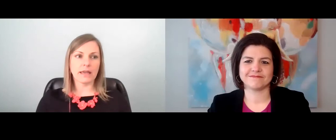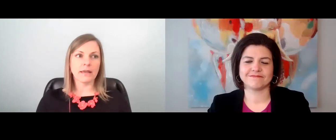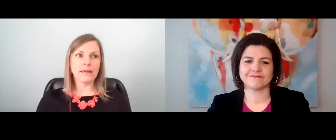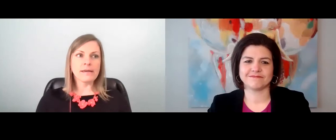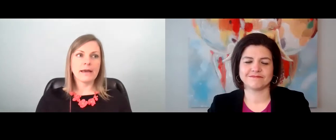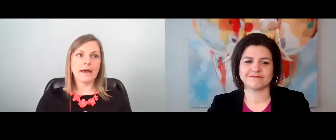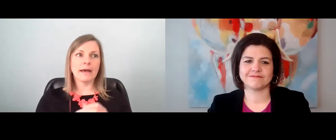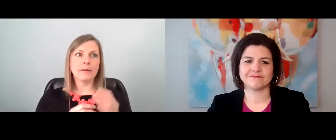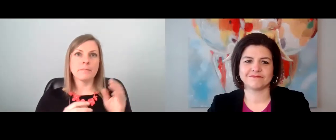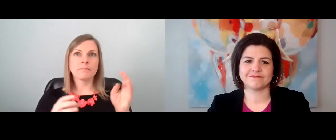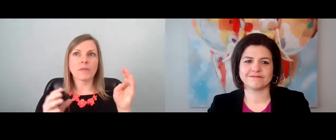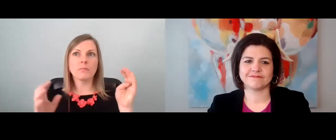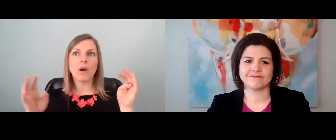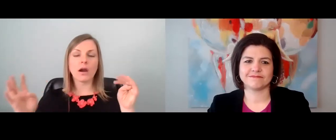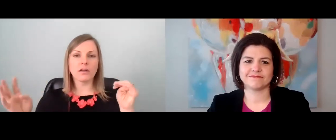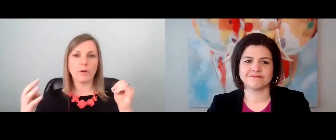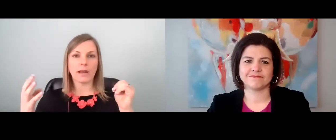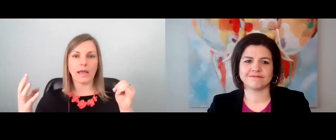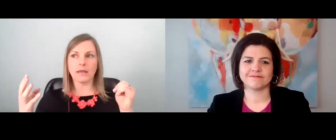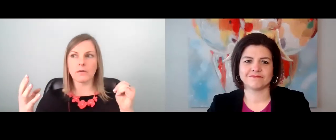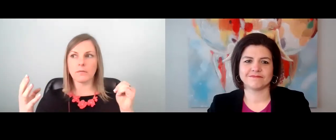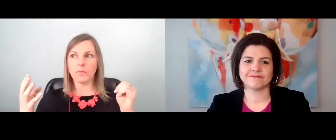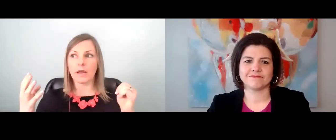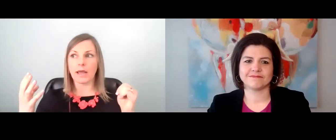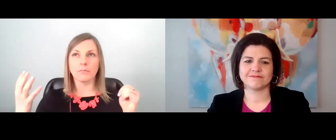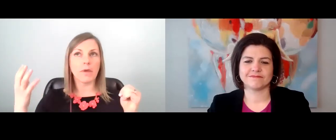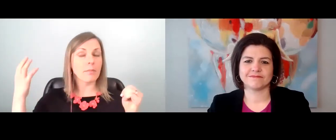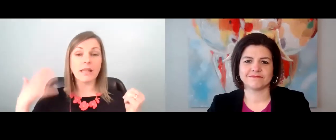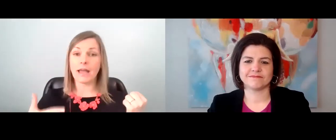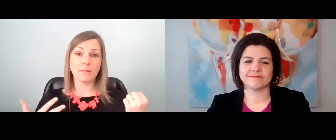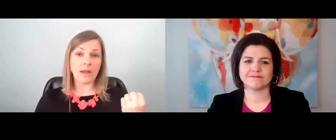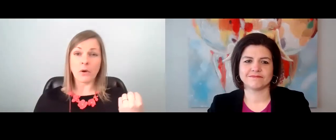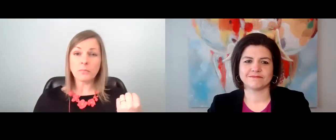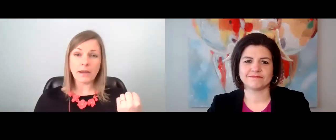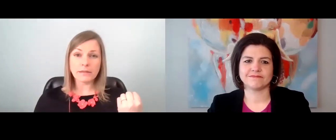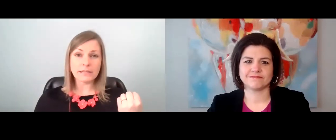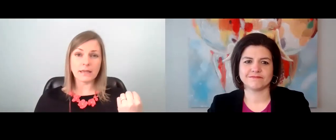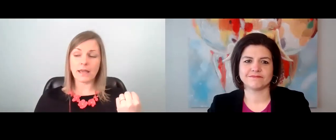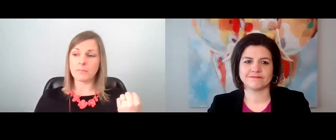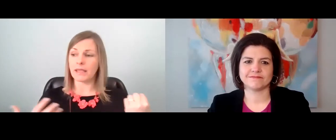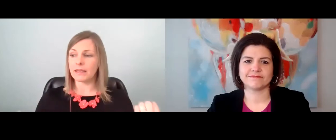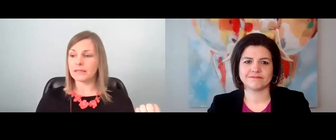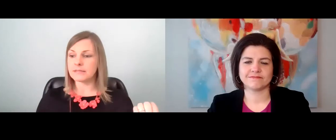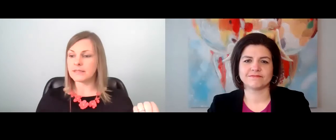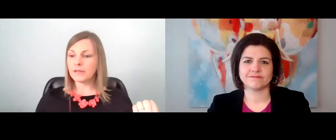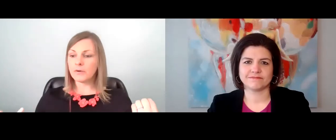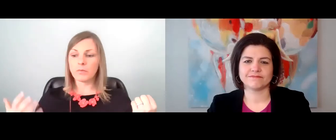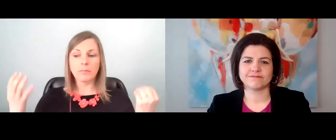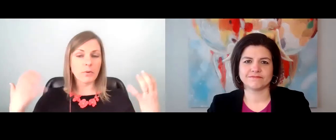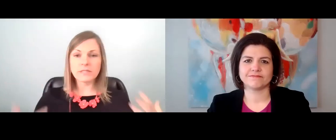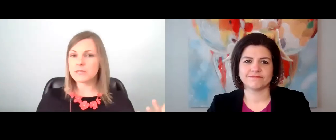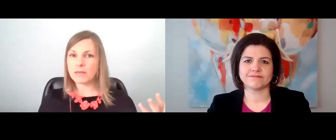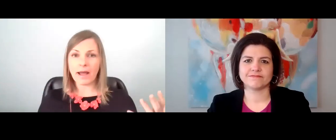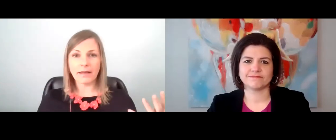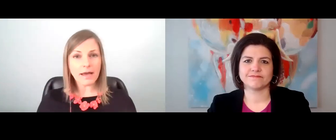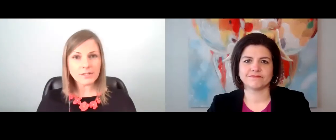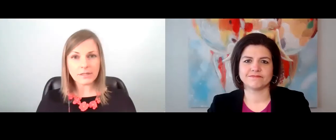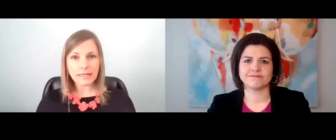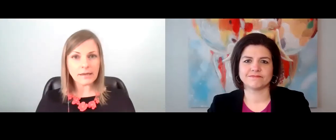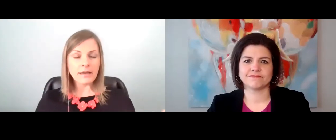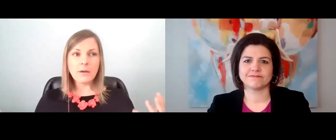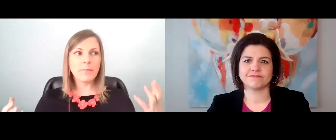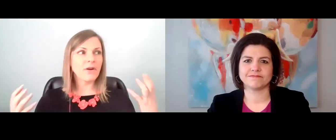I feel like, um, part of what I, what I apply in my own parenting and my kids were born to me